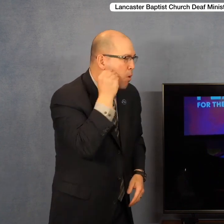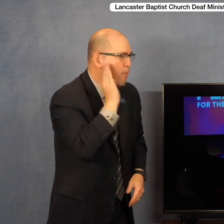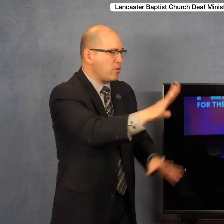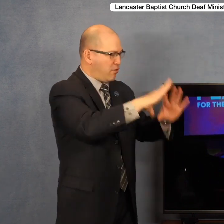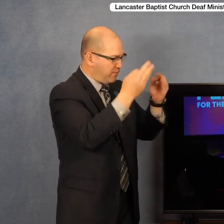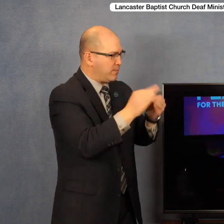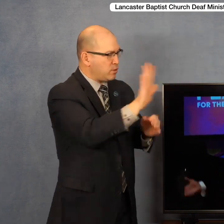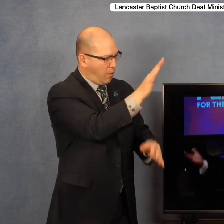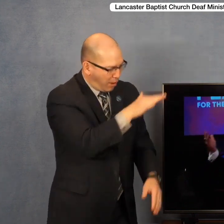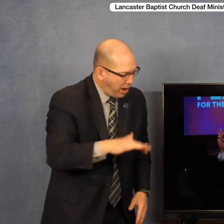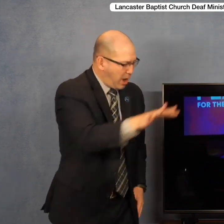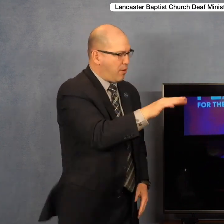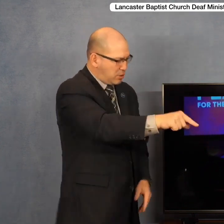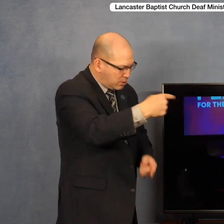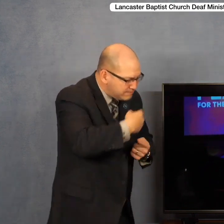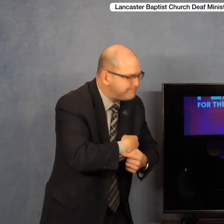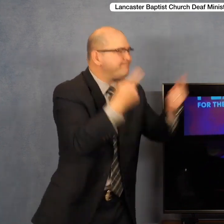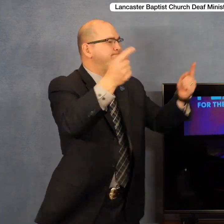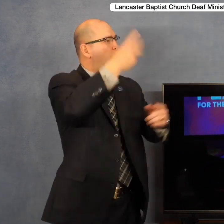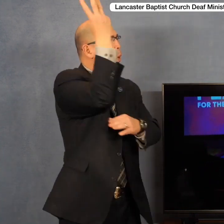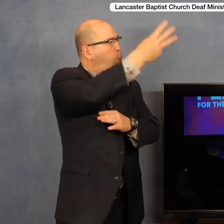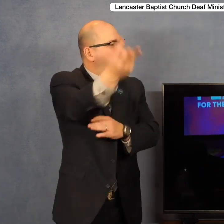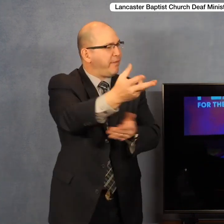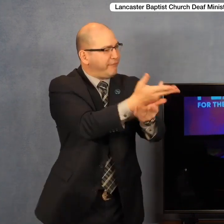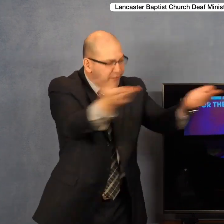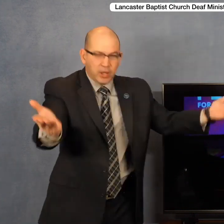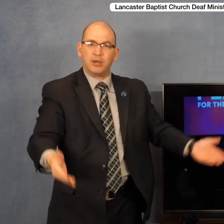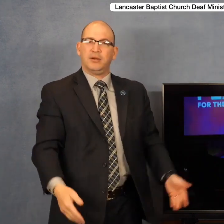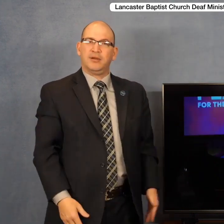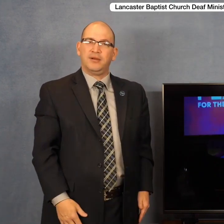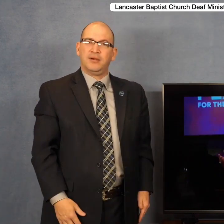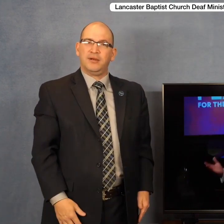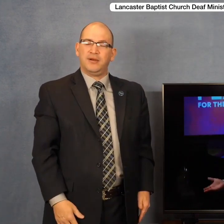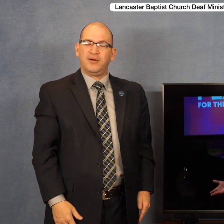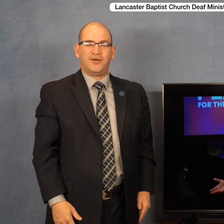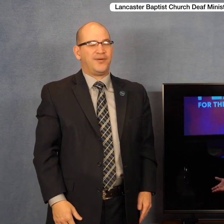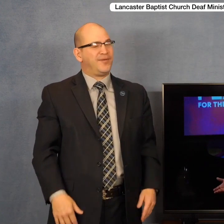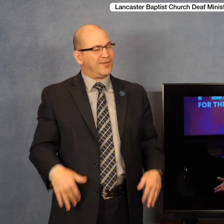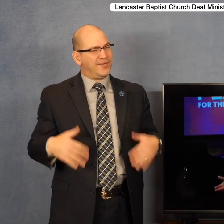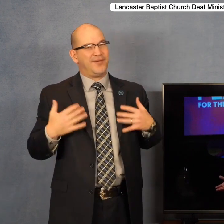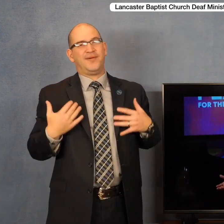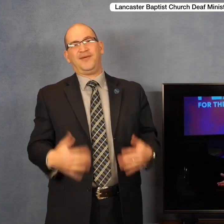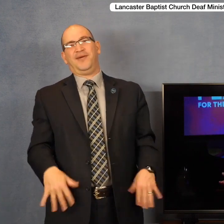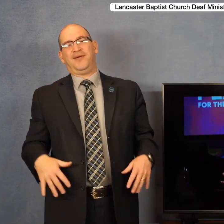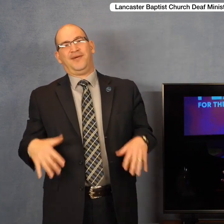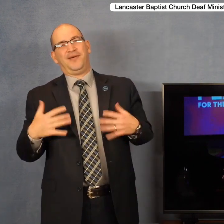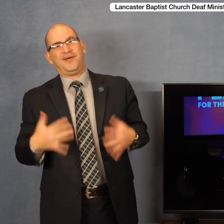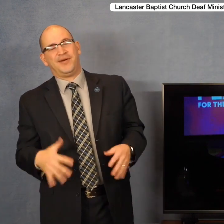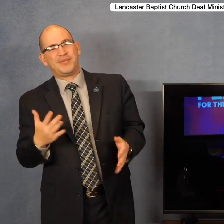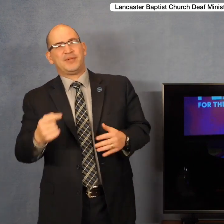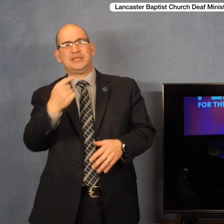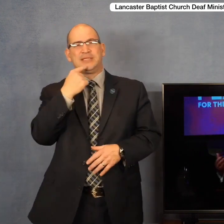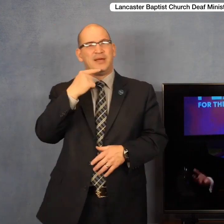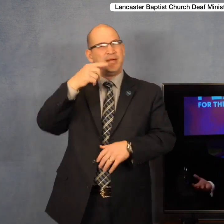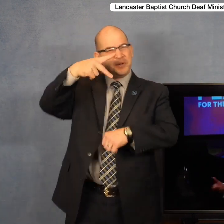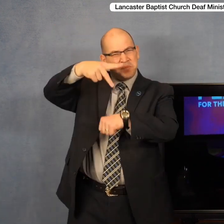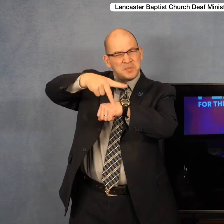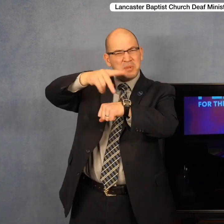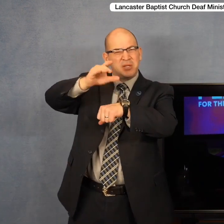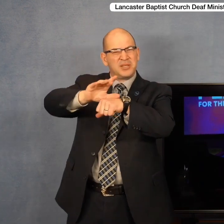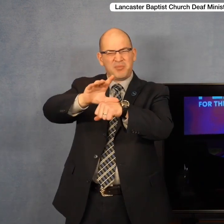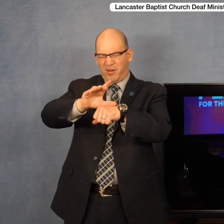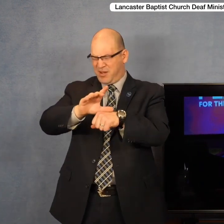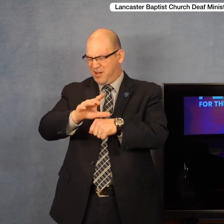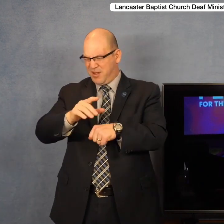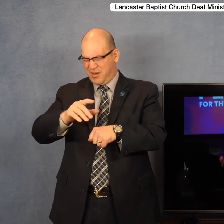neighborhood. And I want you to tell people what I've done for you. And friends, I want to tell you today. You say, Pastor Chaplin, I don't think I